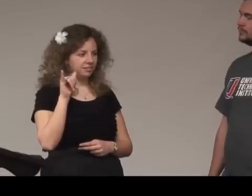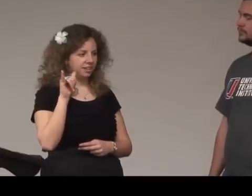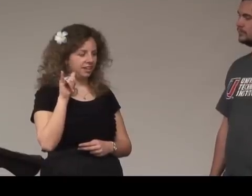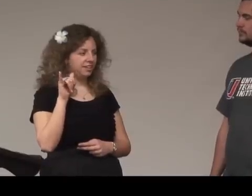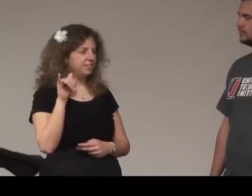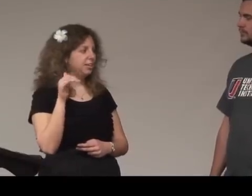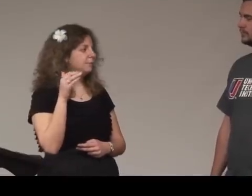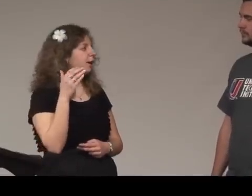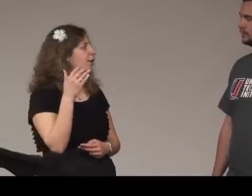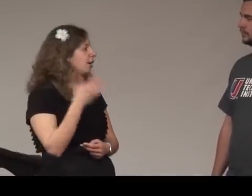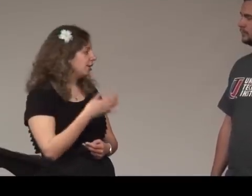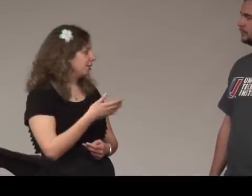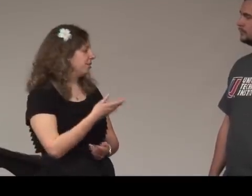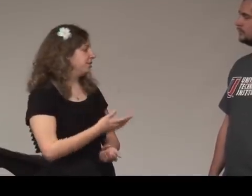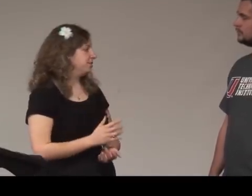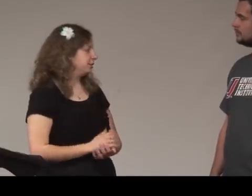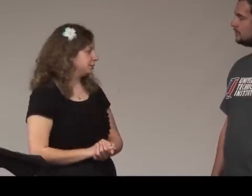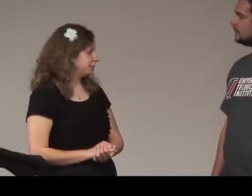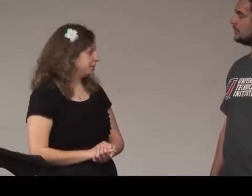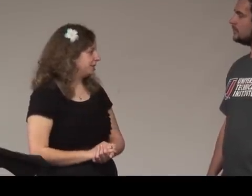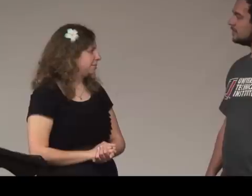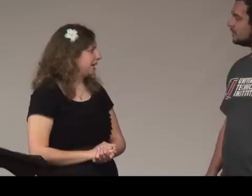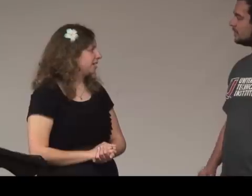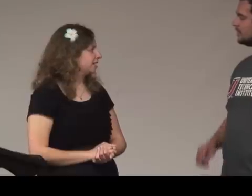okay and then he would go oh and then fingerspell my name back